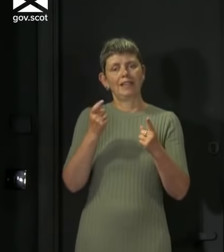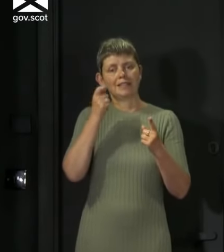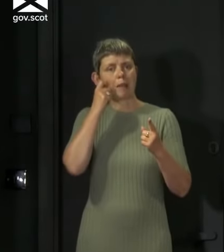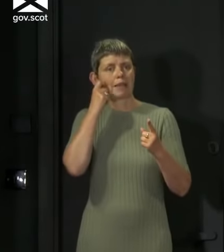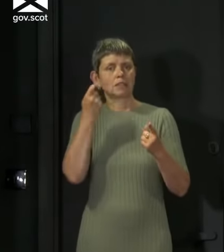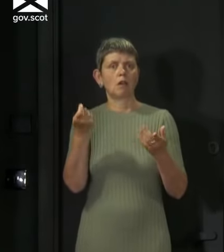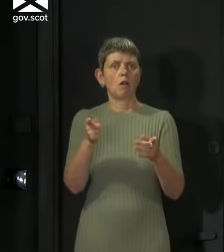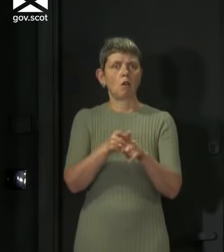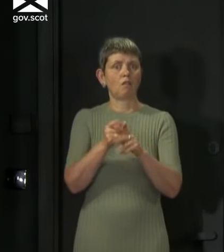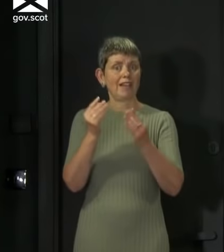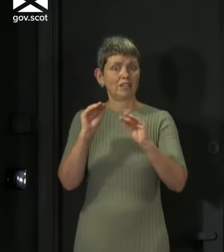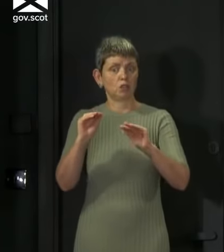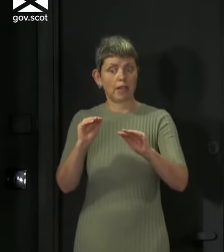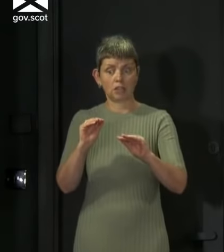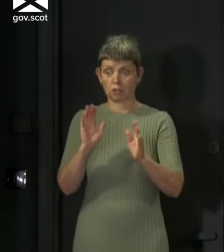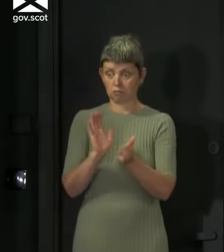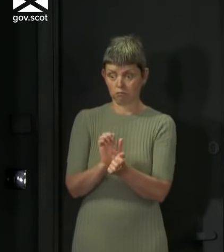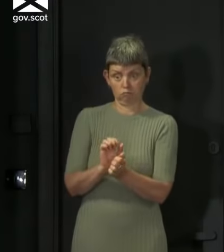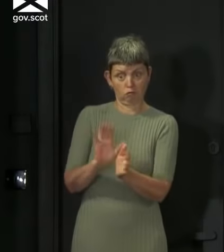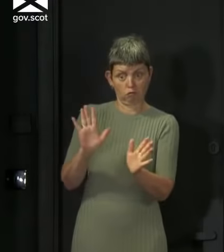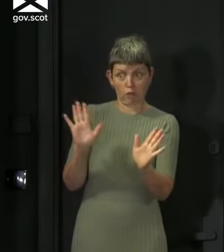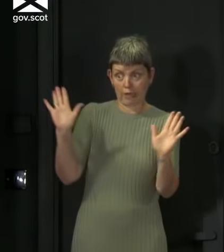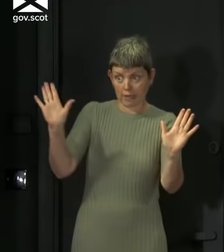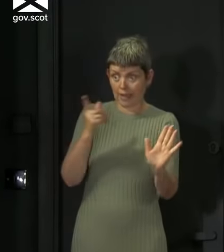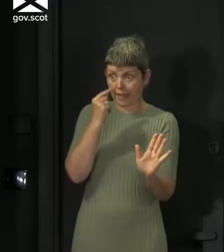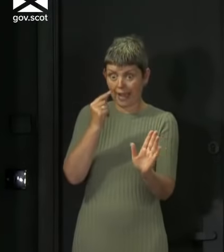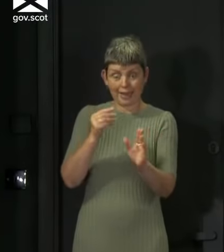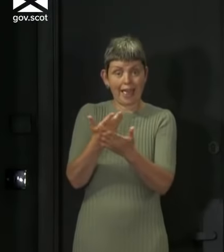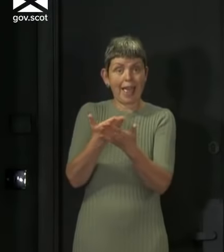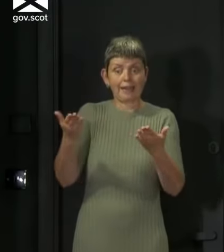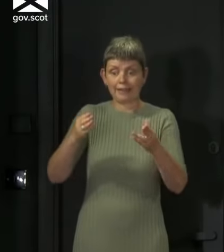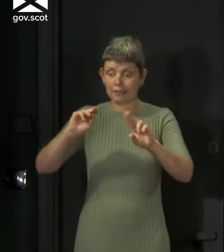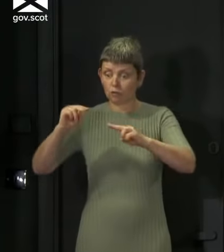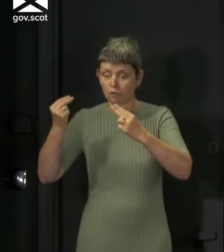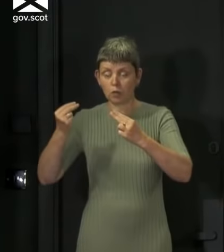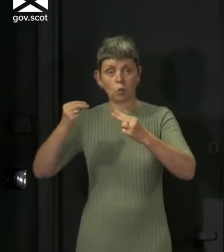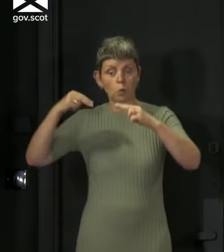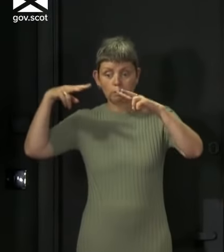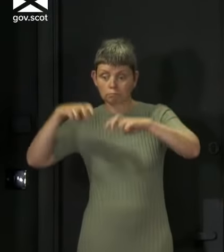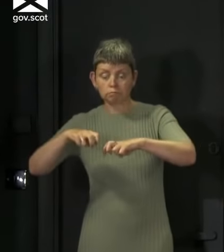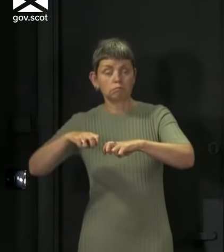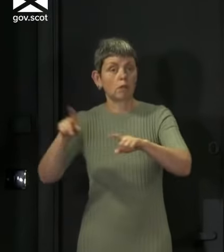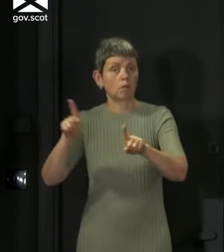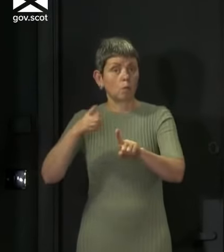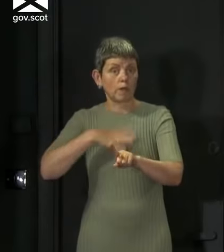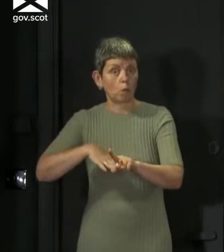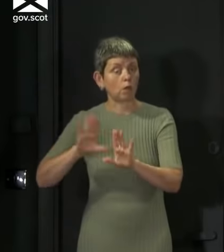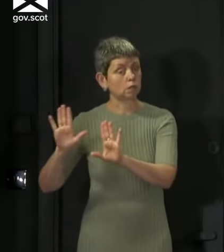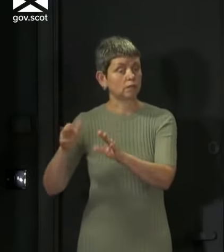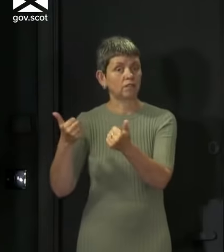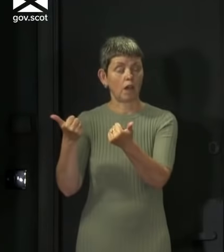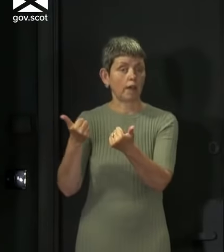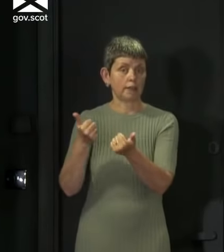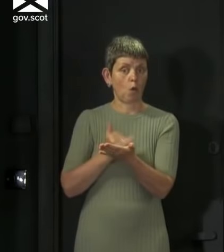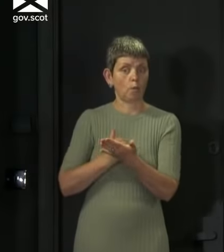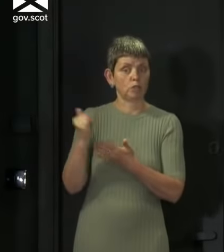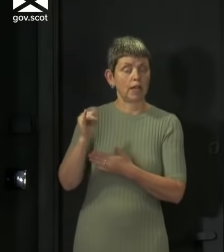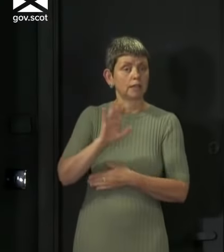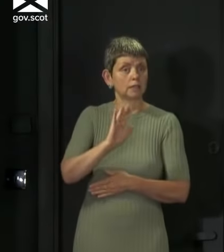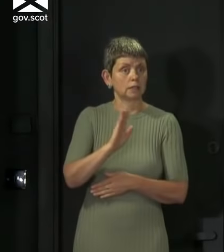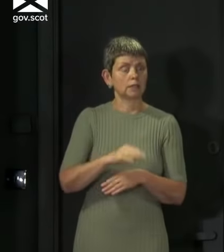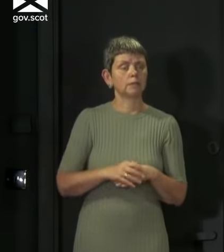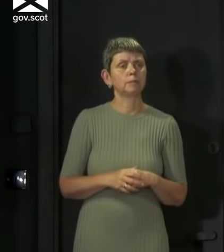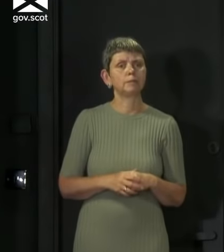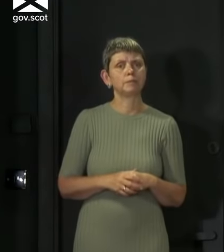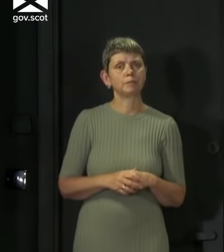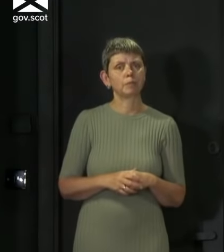examination or review that they wanted to. And I certainly would have no objection to that, nor would it be appropriate for